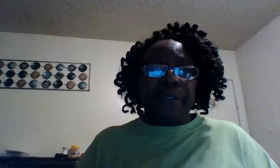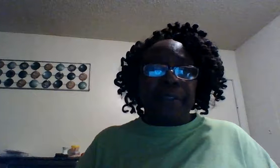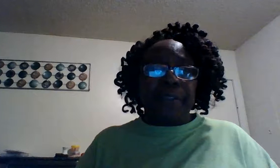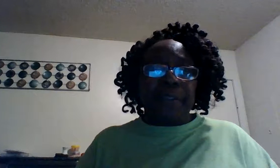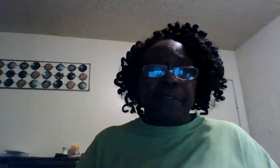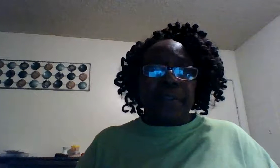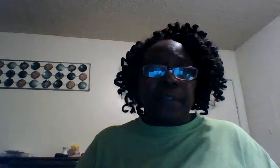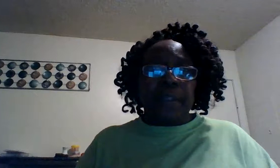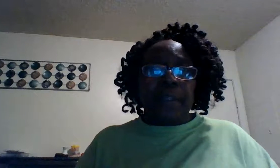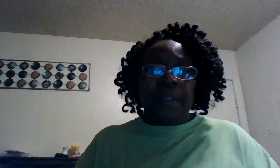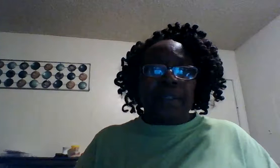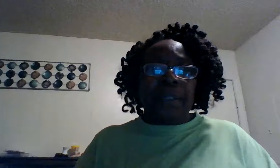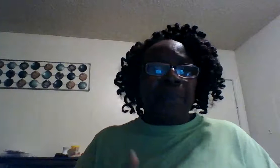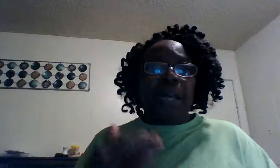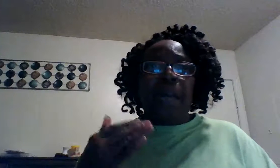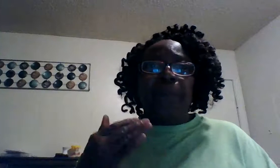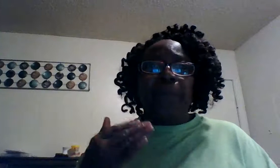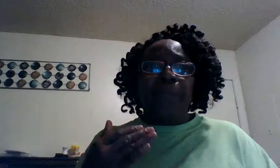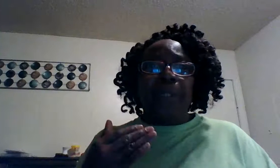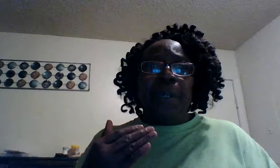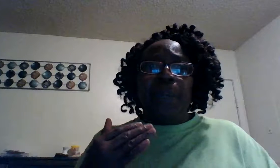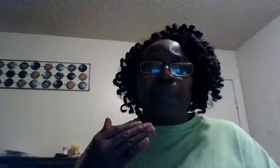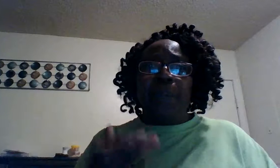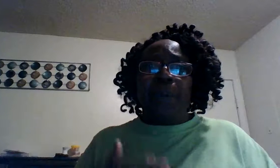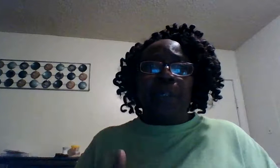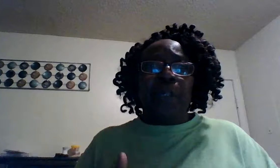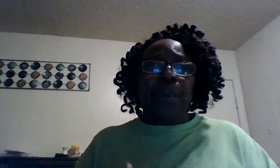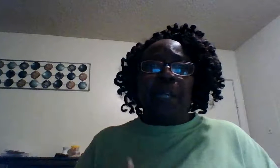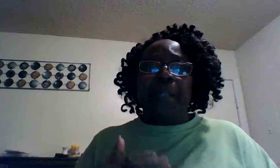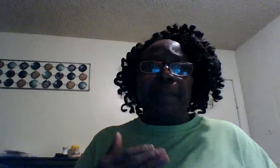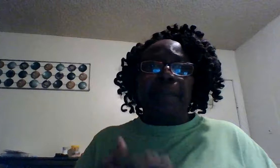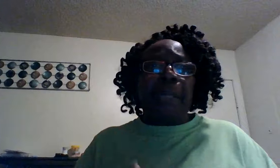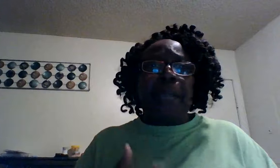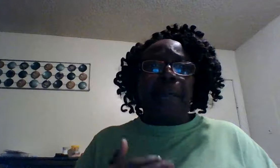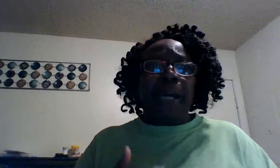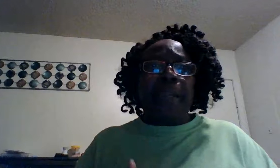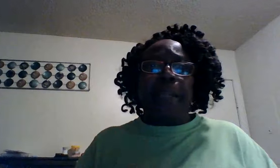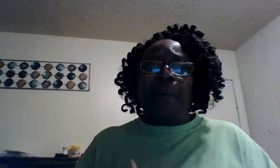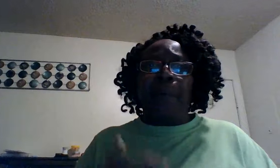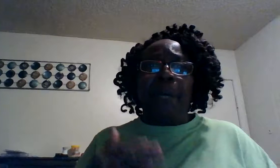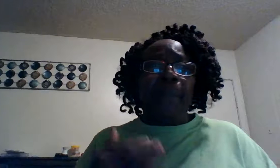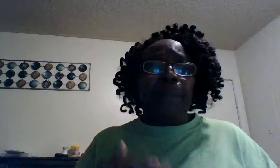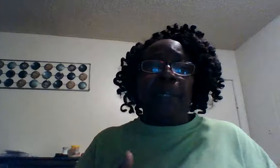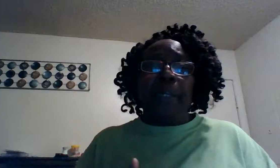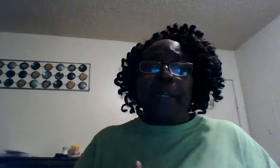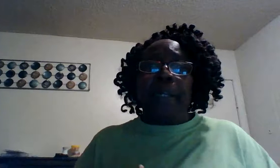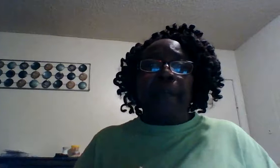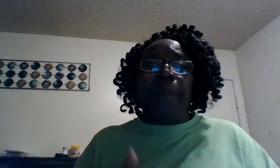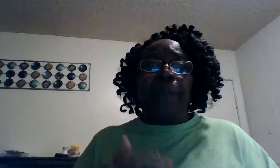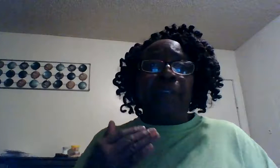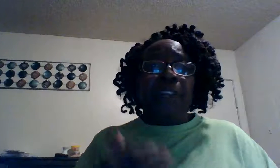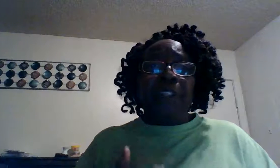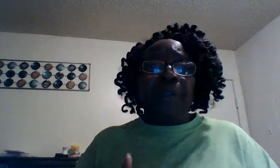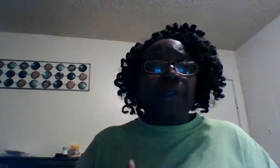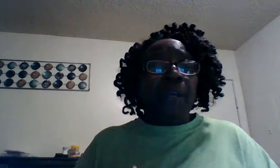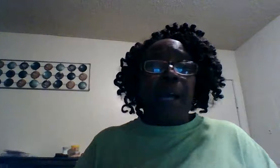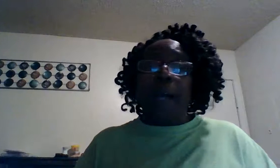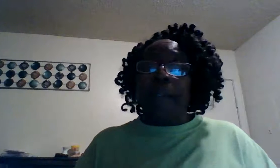sometimes we we we want to complain and complain about it no matter what if it's for you god